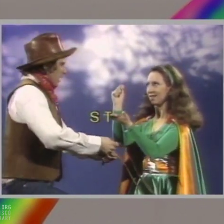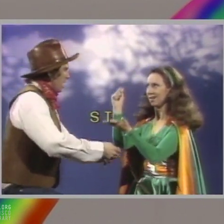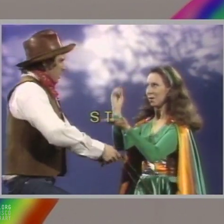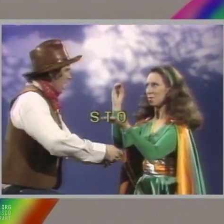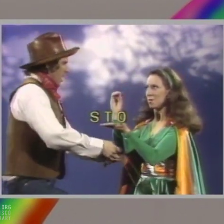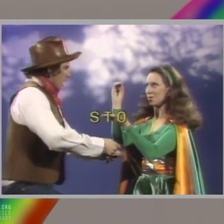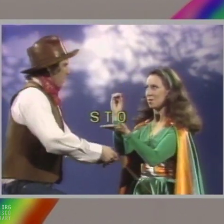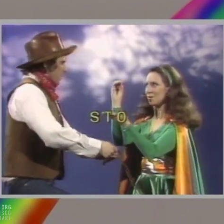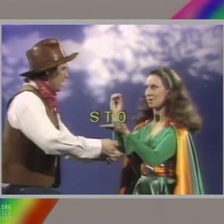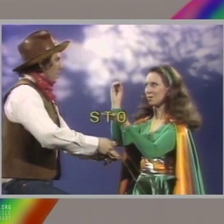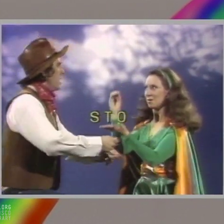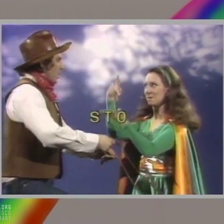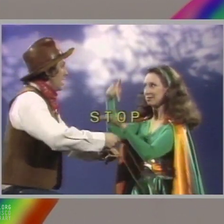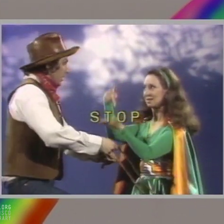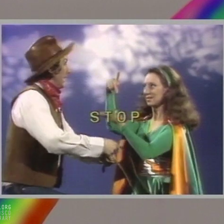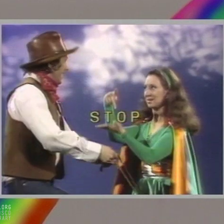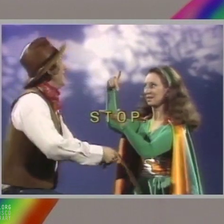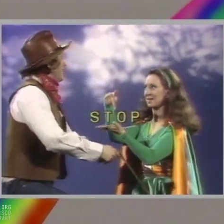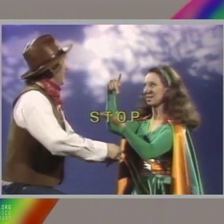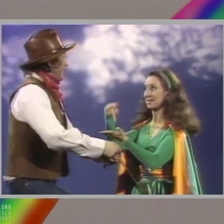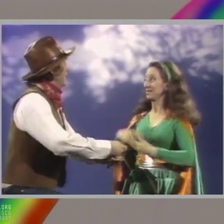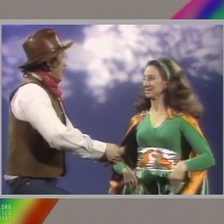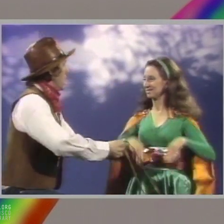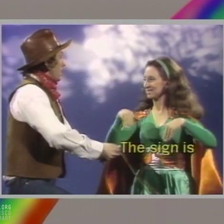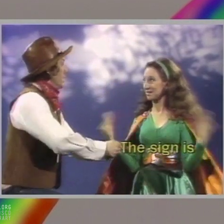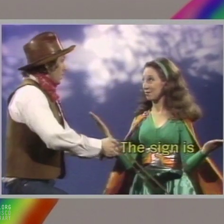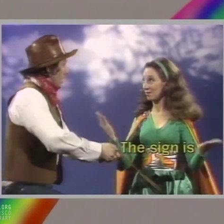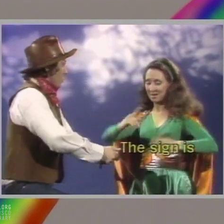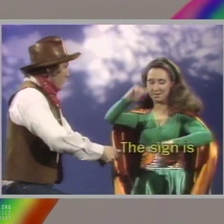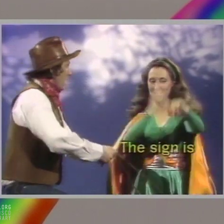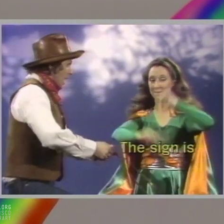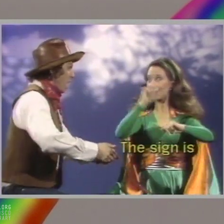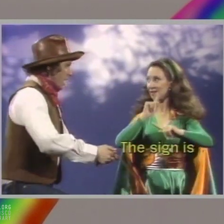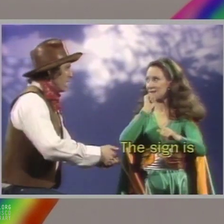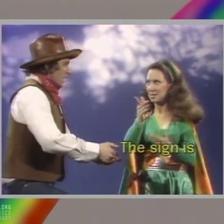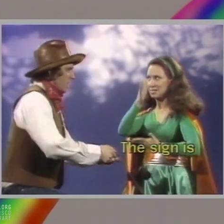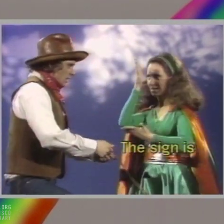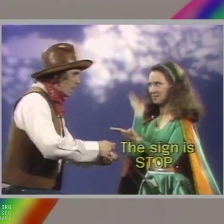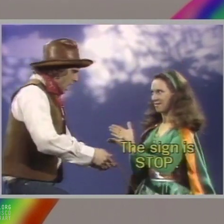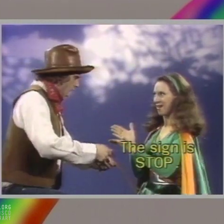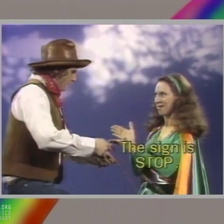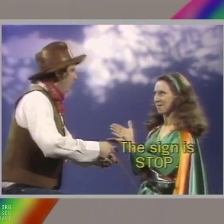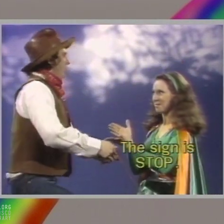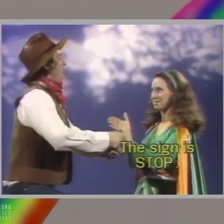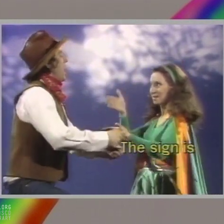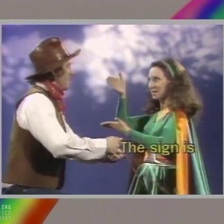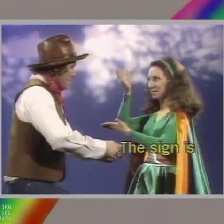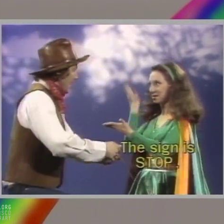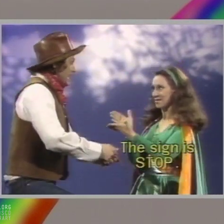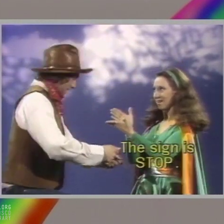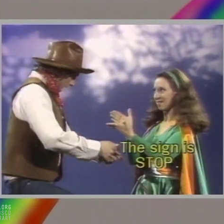-O-P. The sign is stop. Stop!